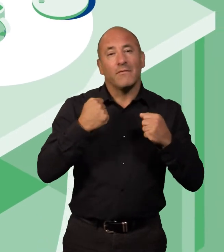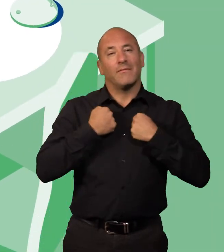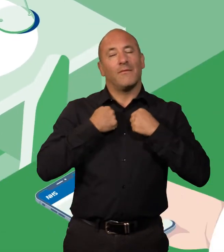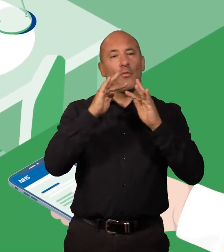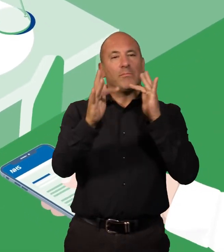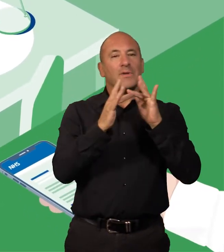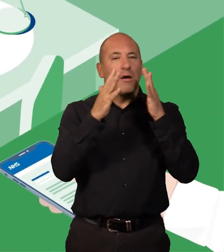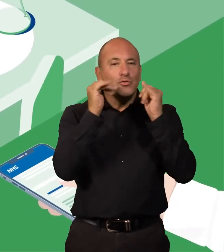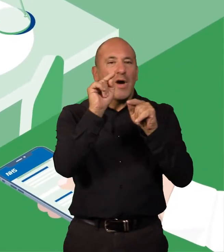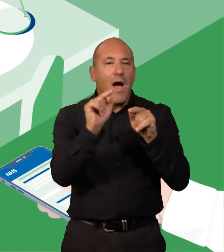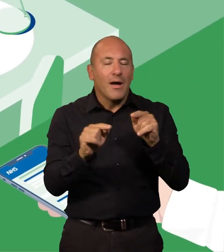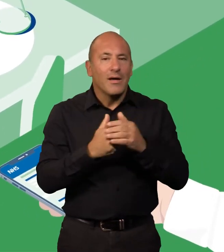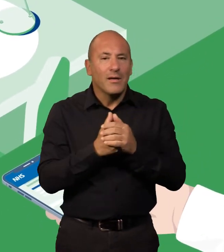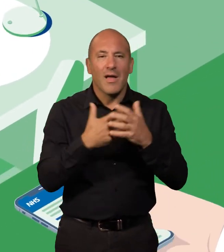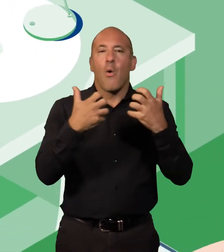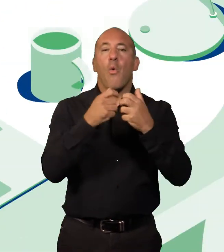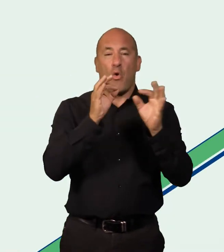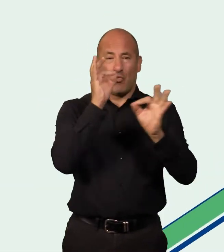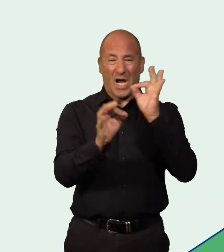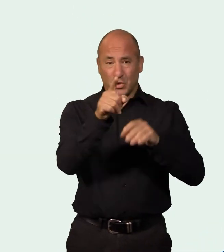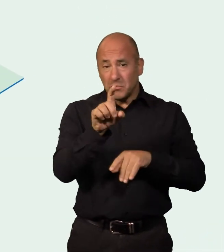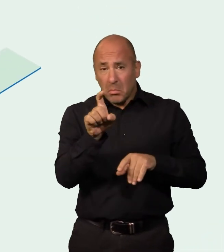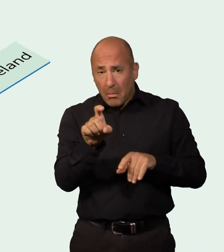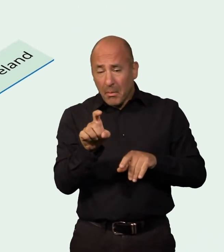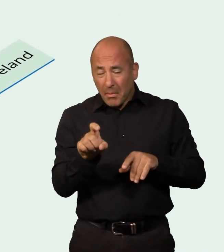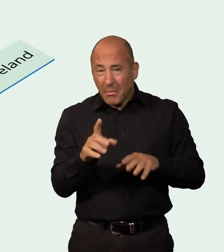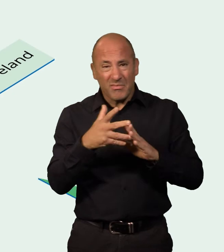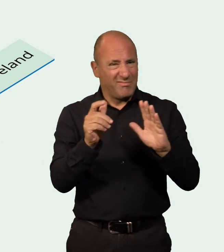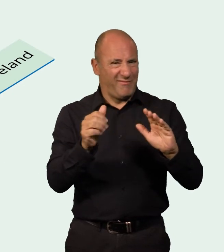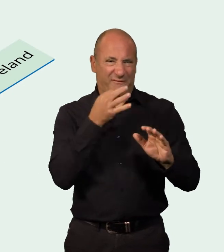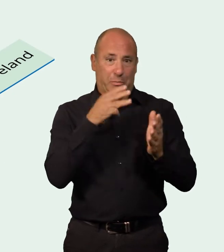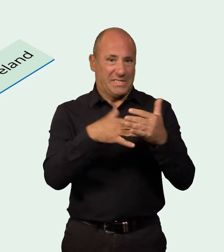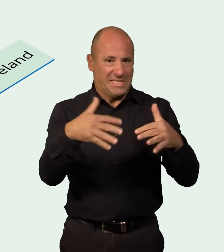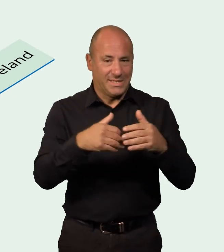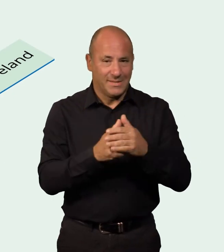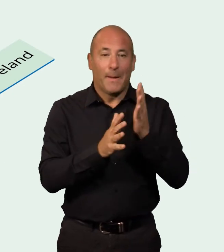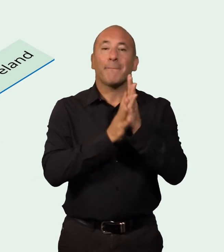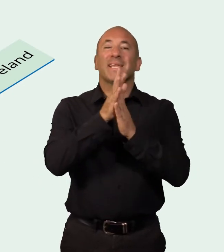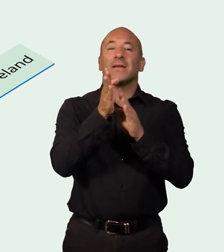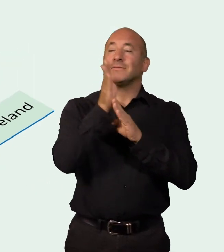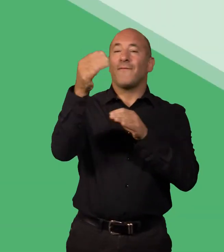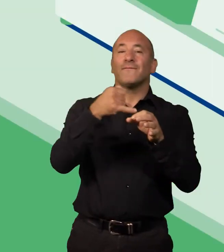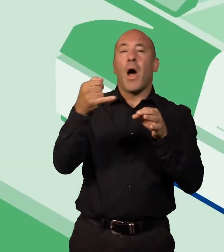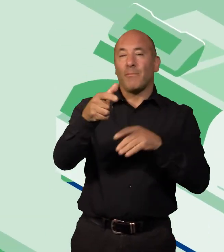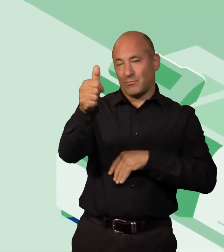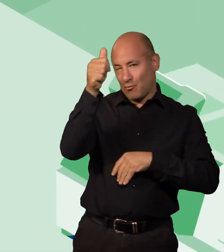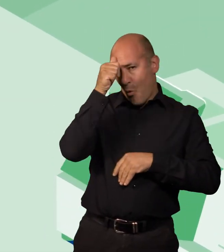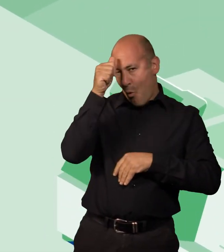help you find out if you can claim. All you need to do is answer some questions. It will only take a few minutes. Then next time you're in the pharmacy,